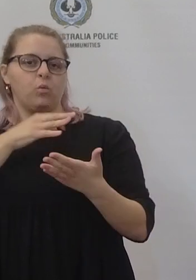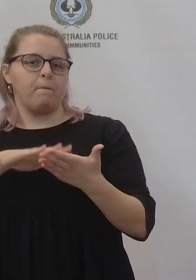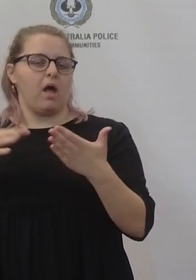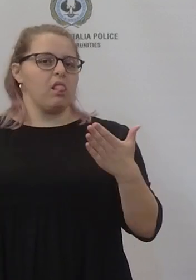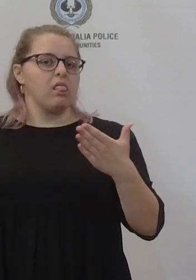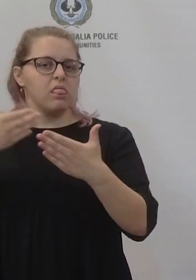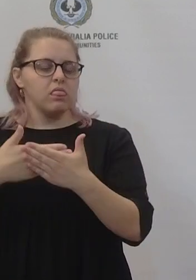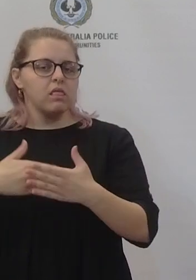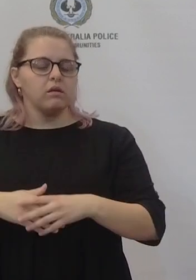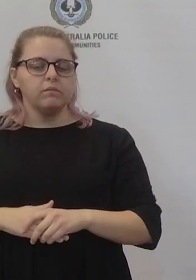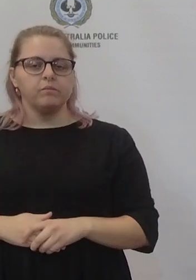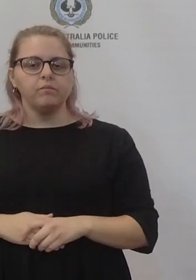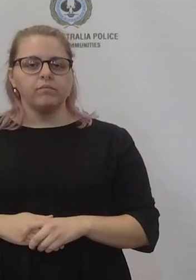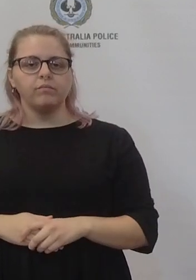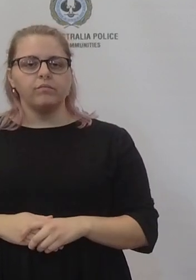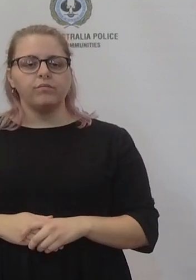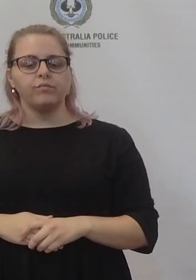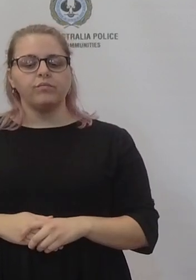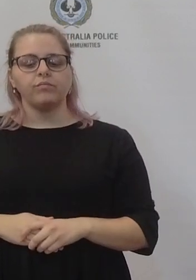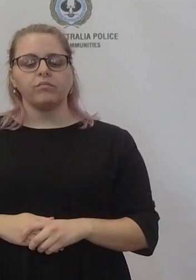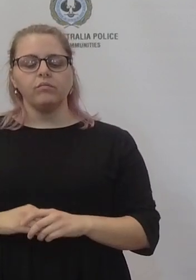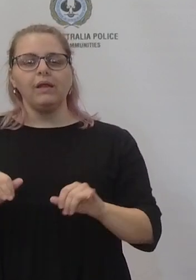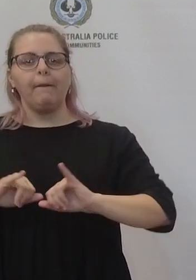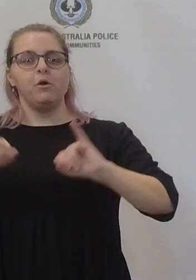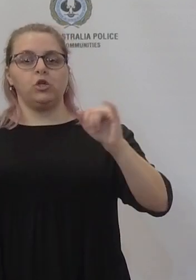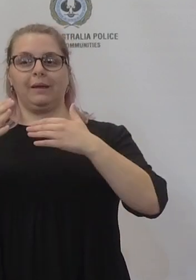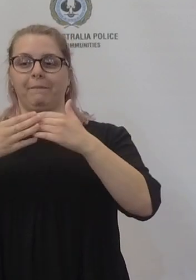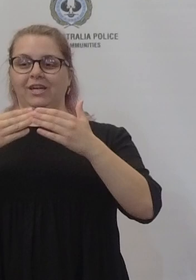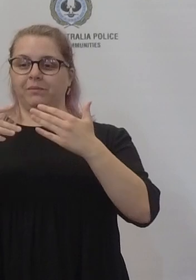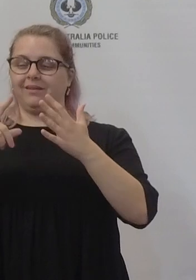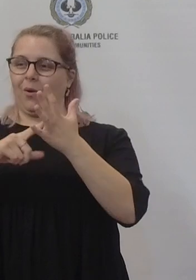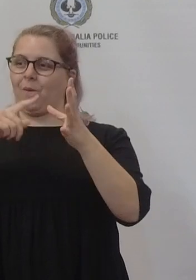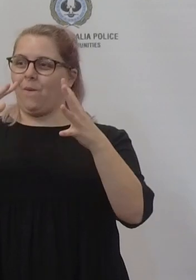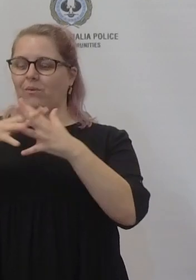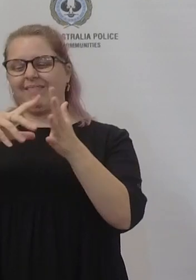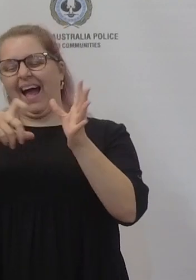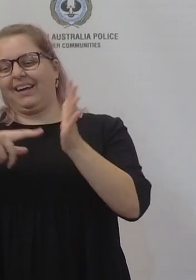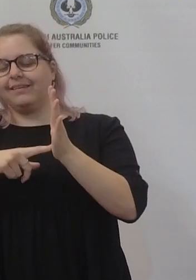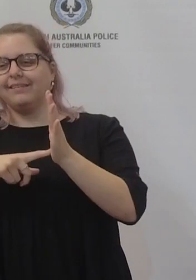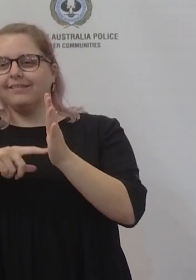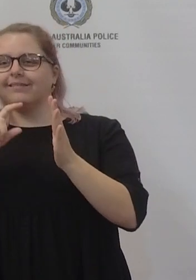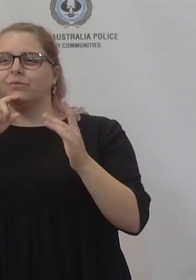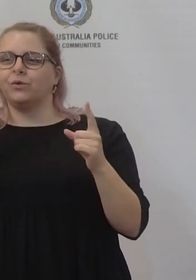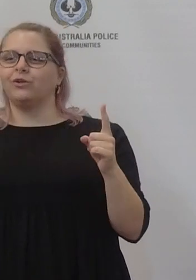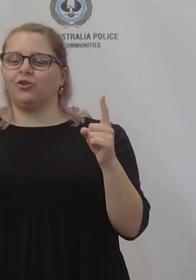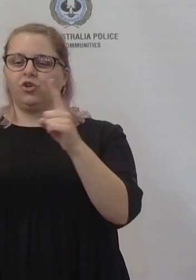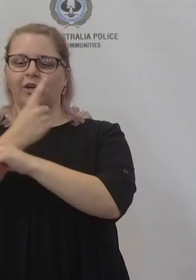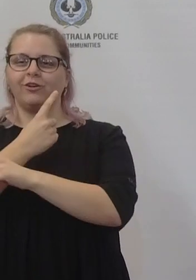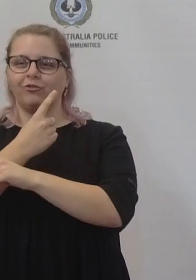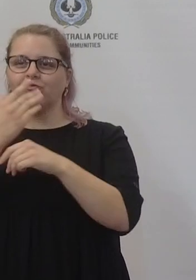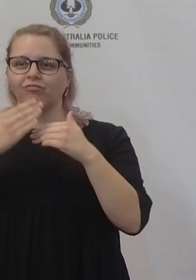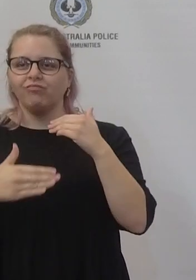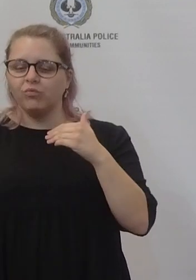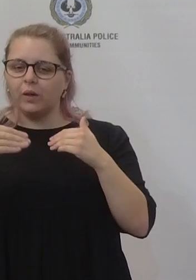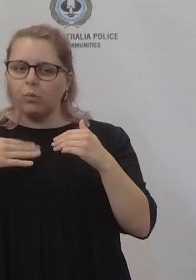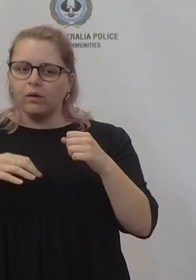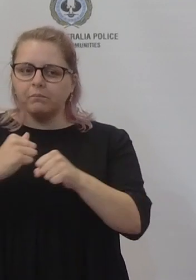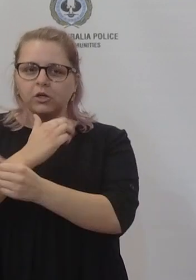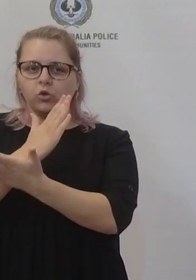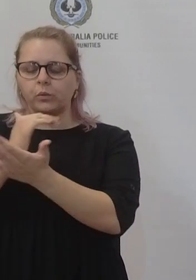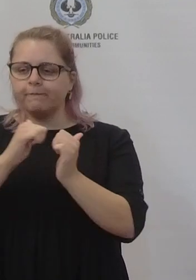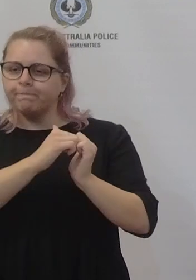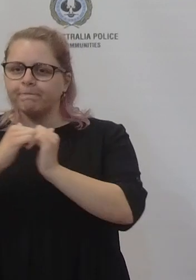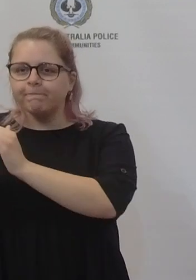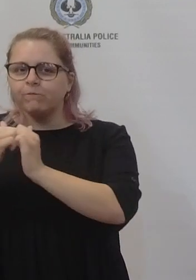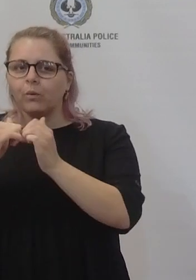cease to be valid when the emergency management declaration ends at some point in the future, so we wanted to be in front of that and we also wanted